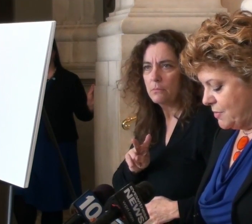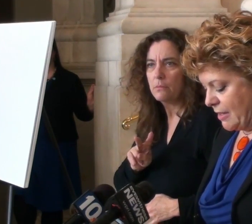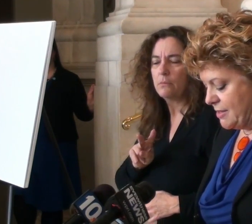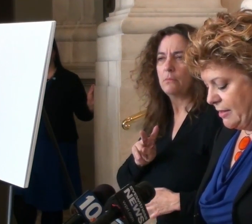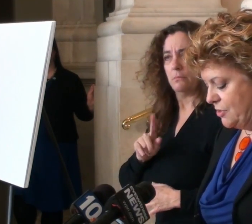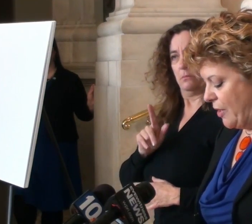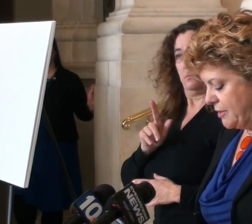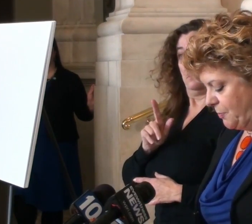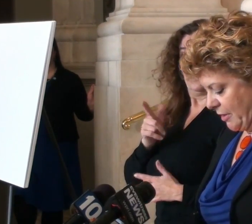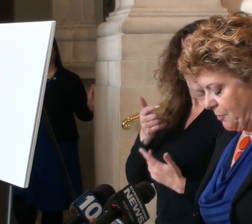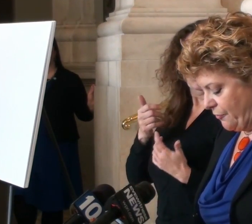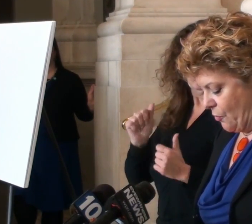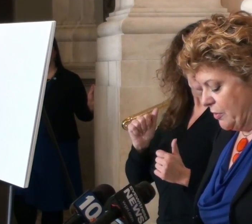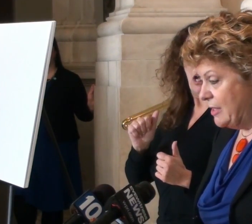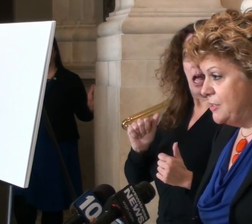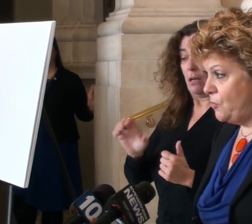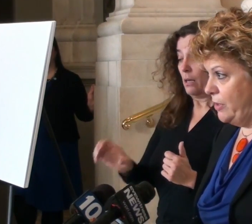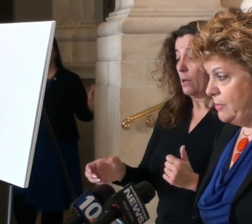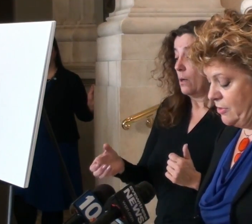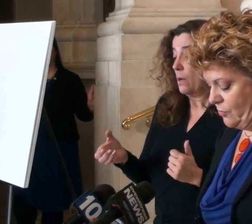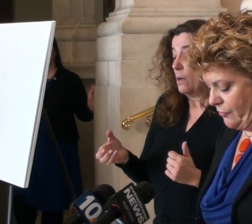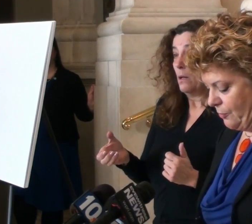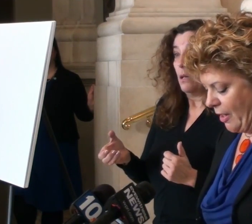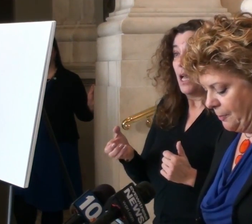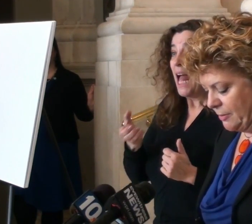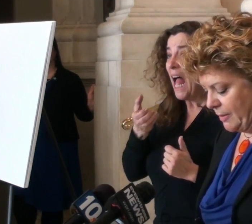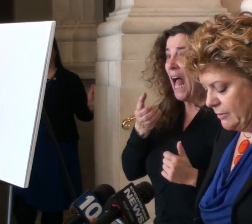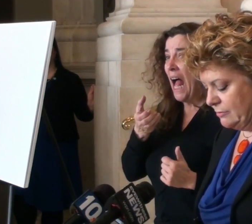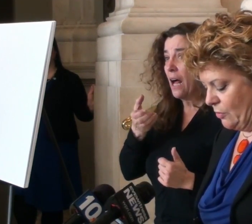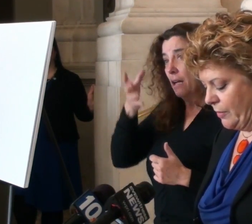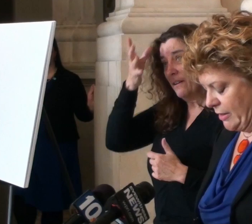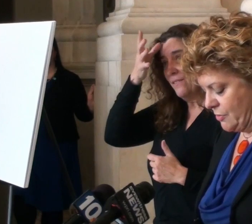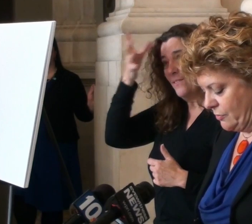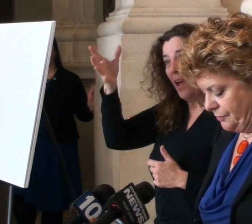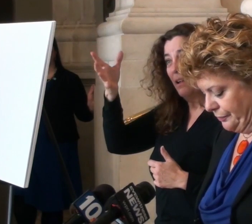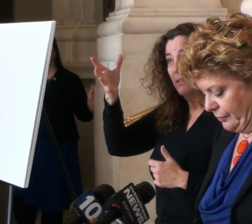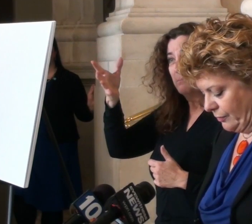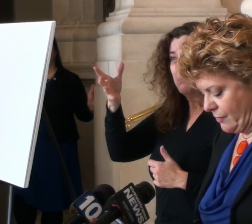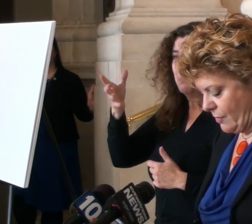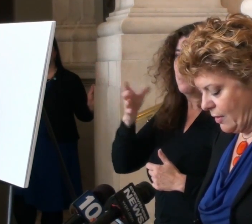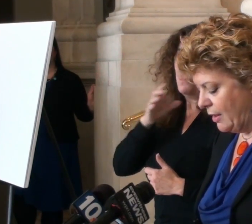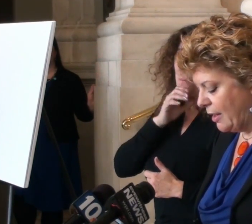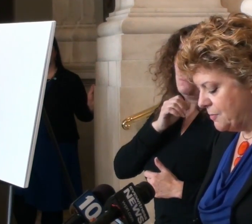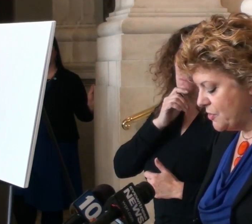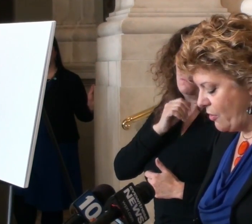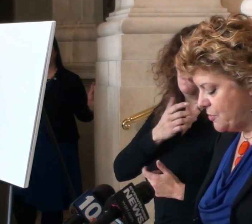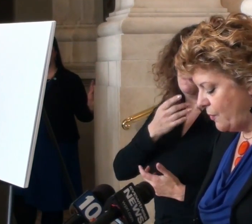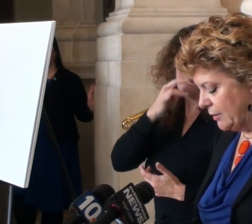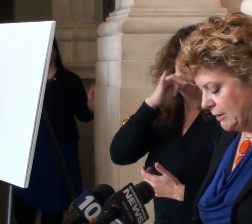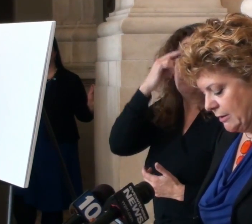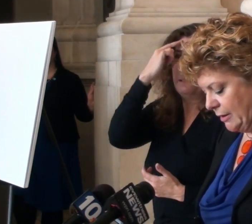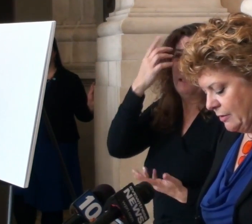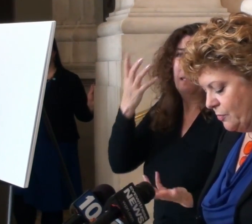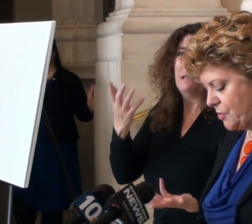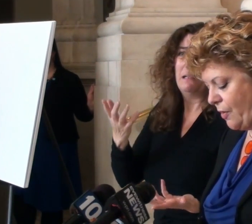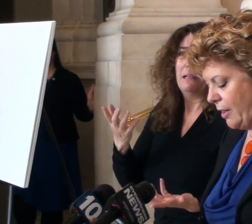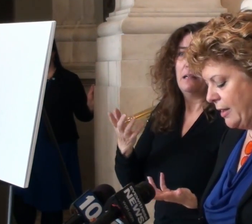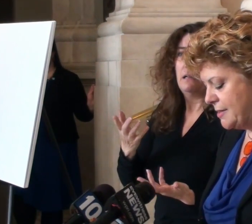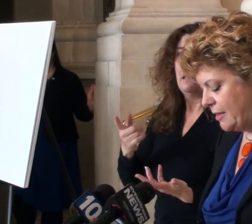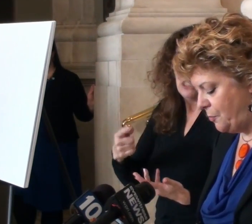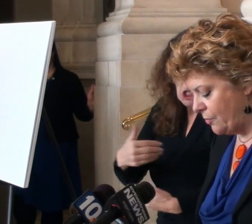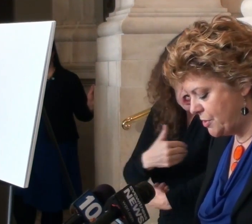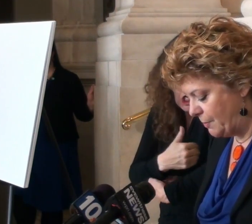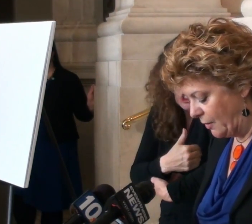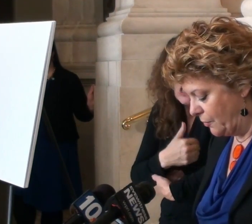Jake says that he tried to pick up the phone and he screamed into it for Papa, but no one answered. He kept his arms around Lily, who was